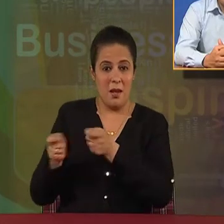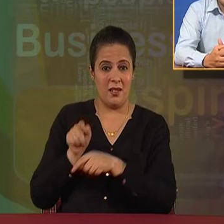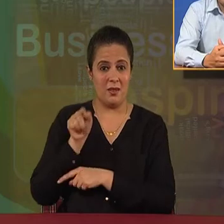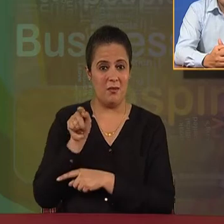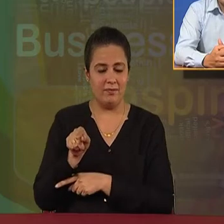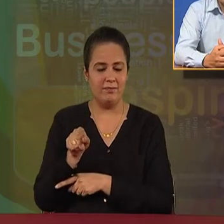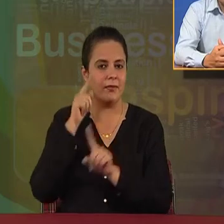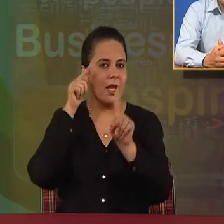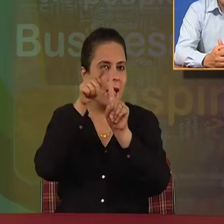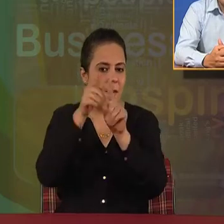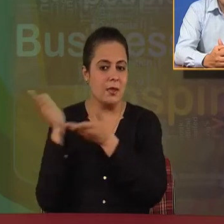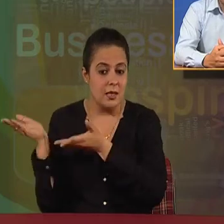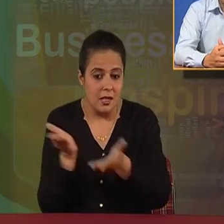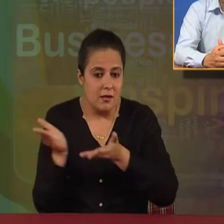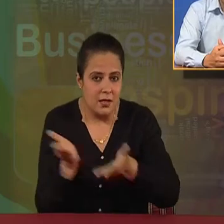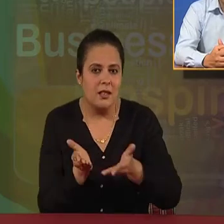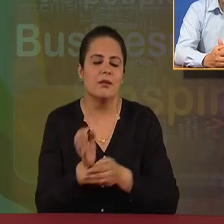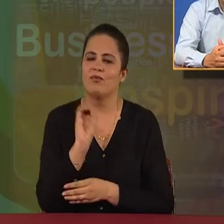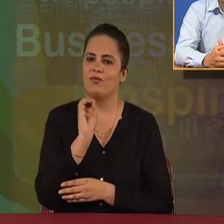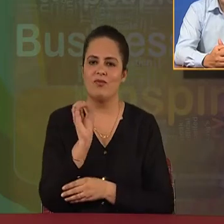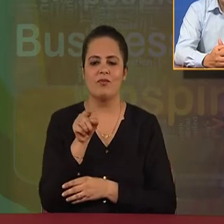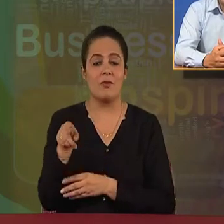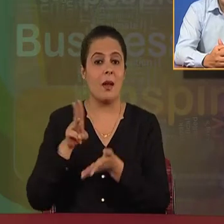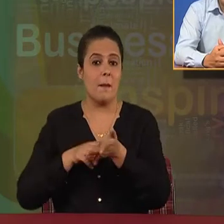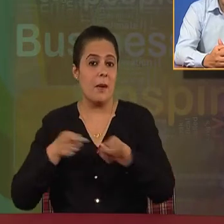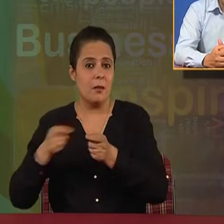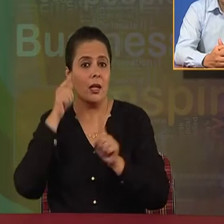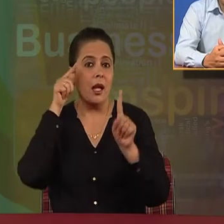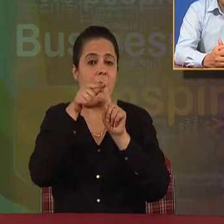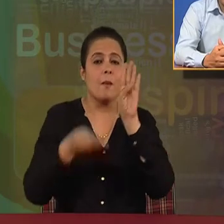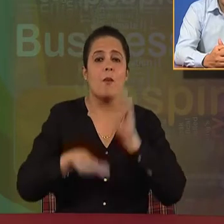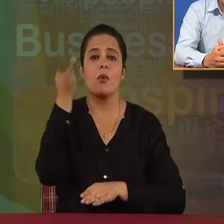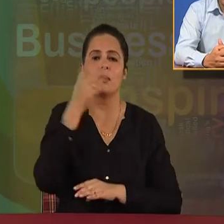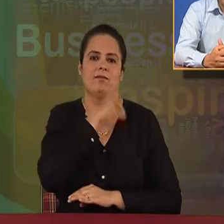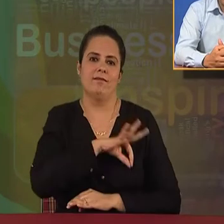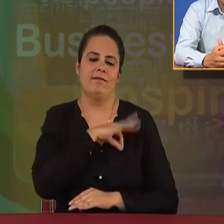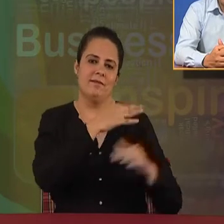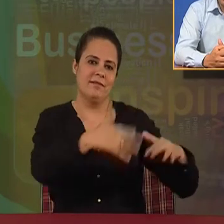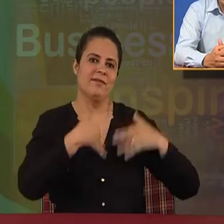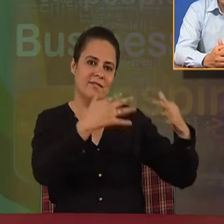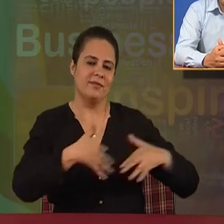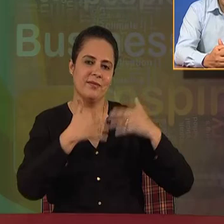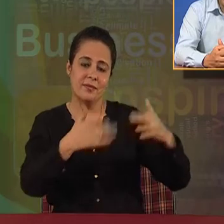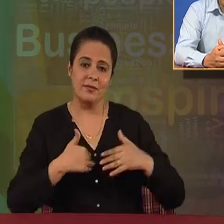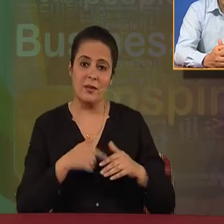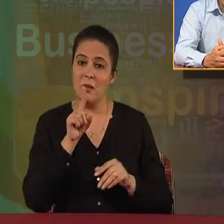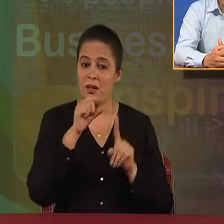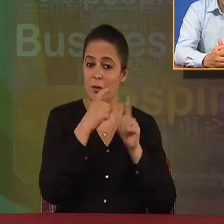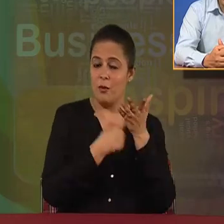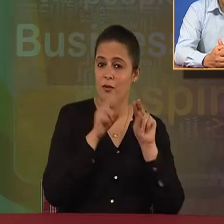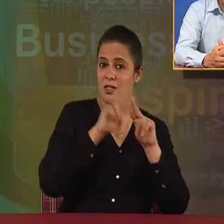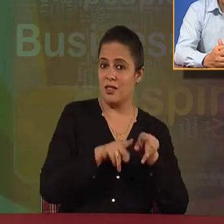the motive to serve the people. Rather, management aims at earning the profits. But if we look at the profession,